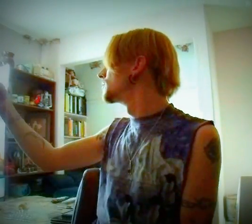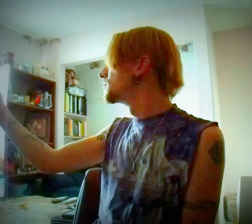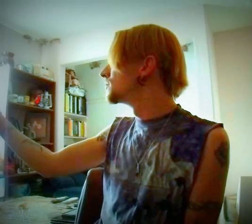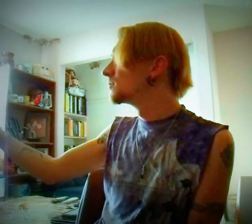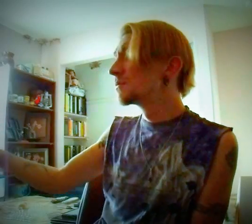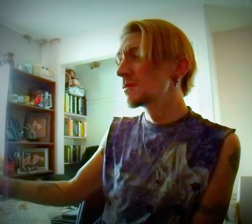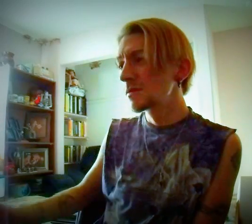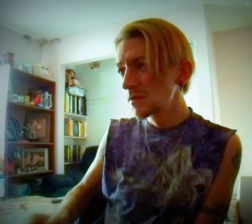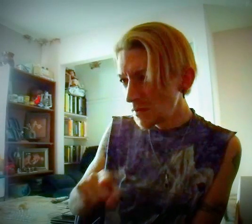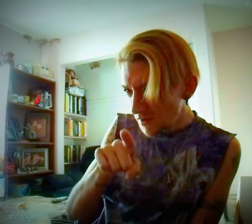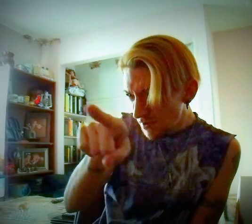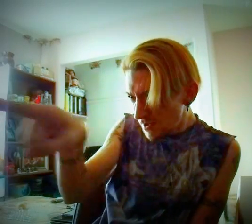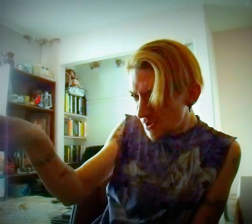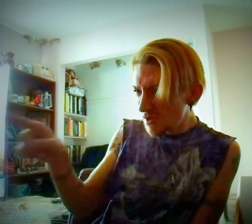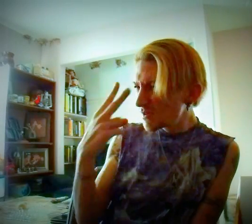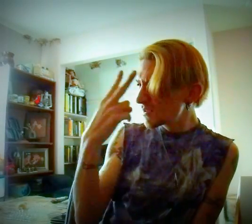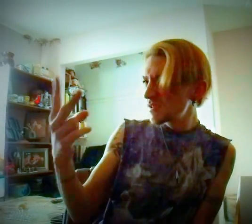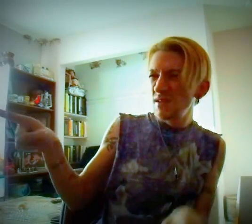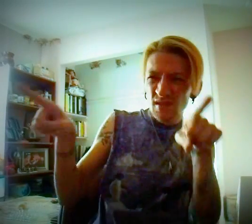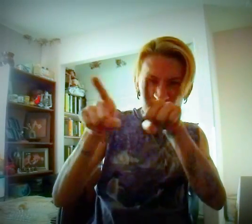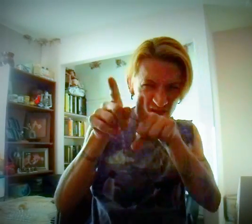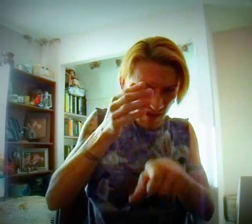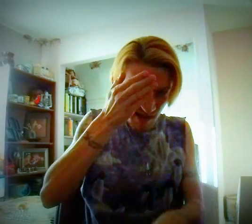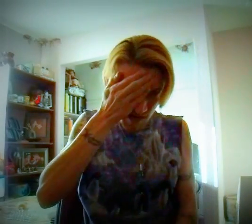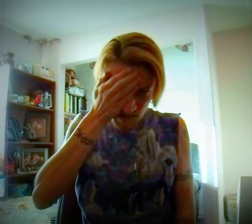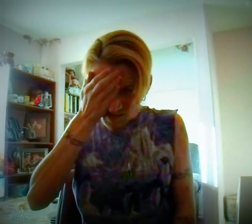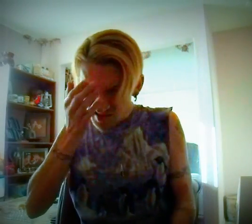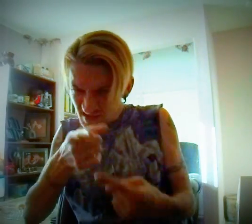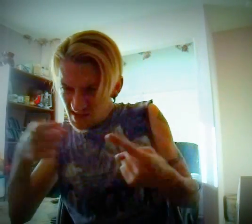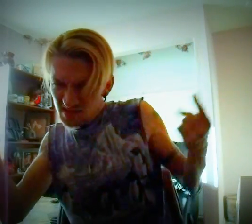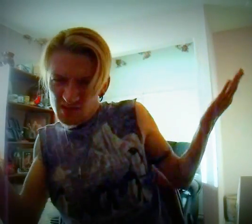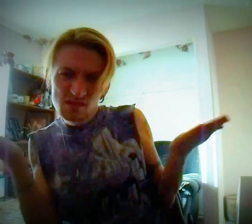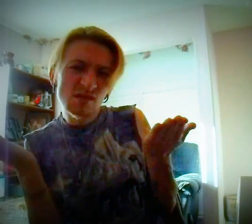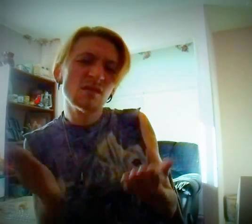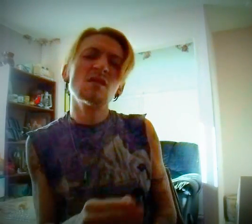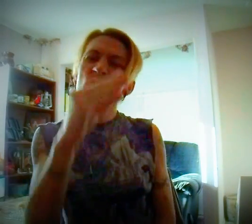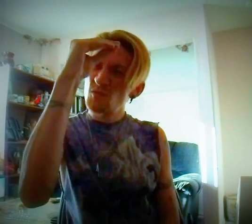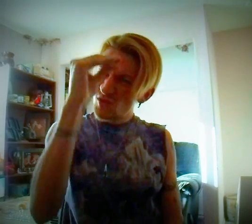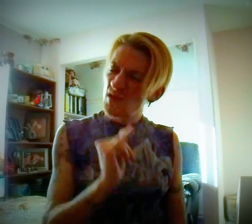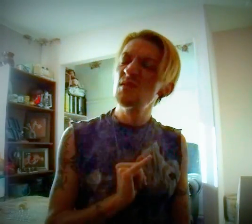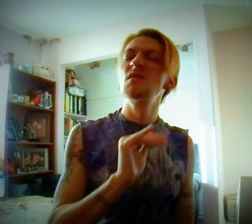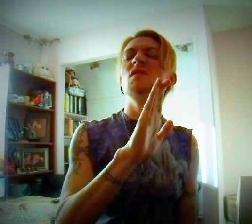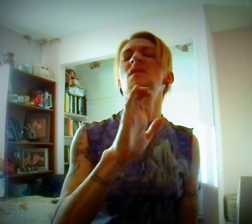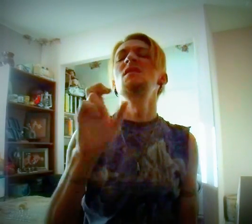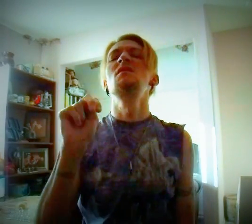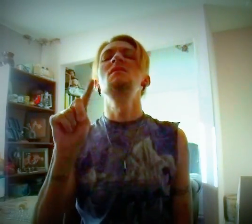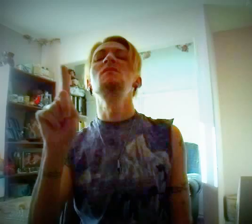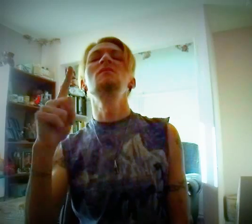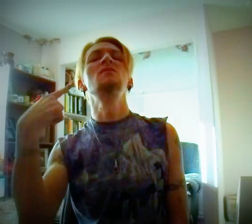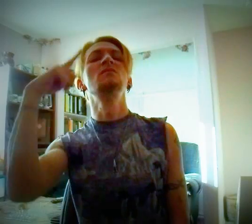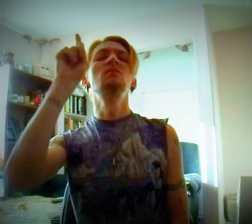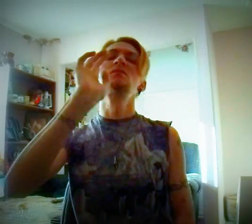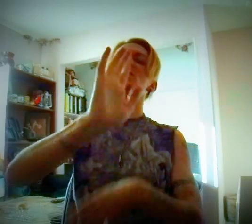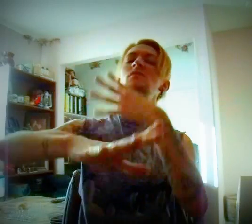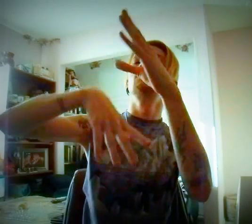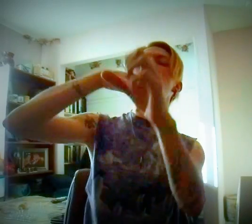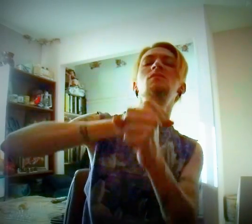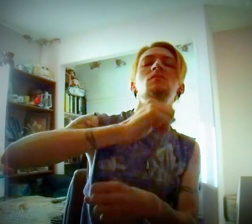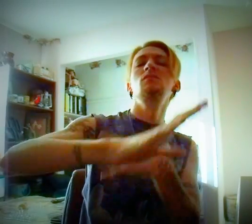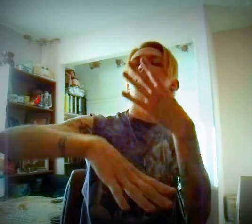They look like pirates from here But I've been one for years But